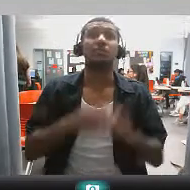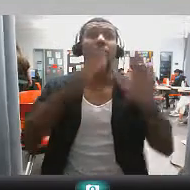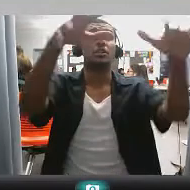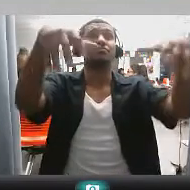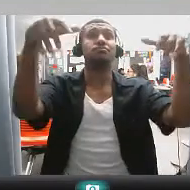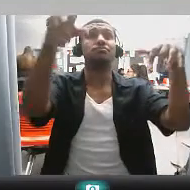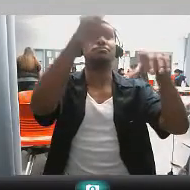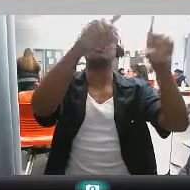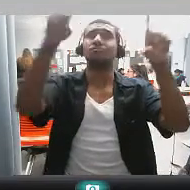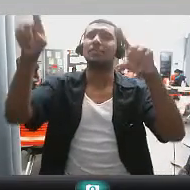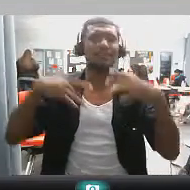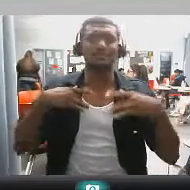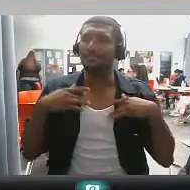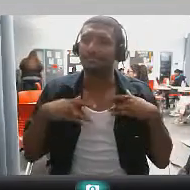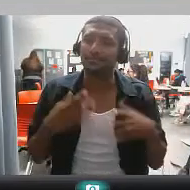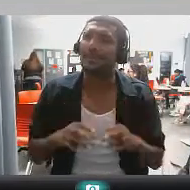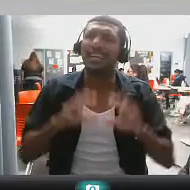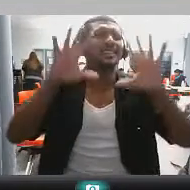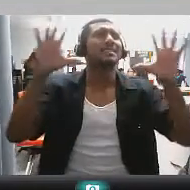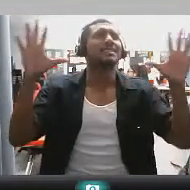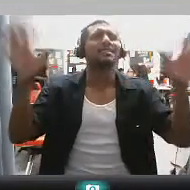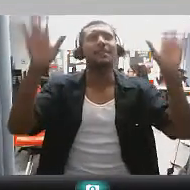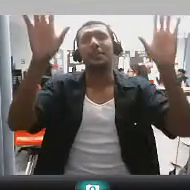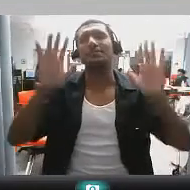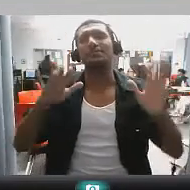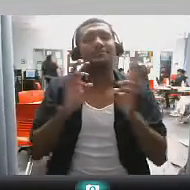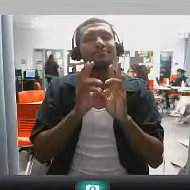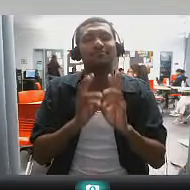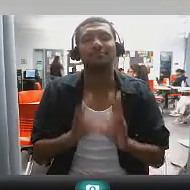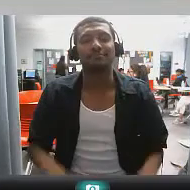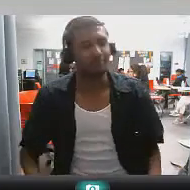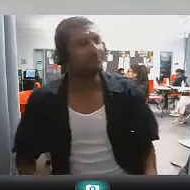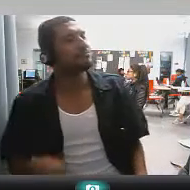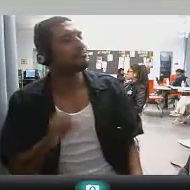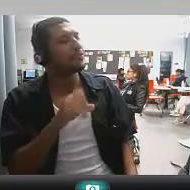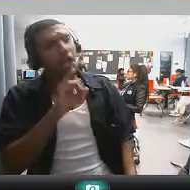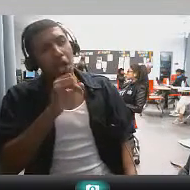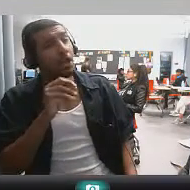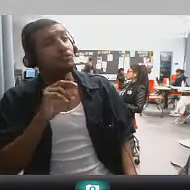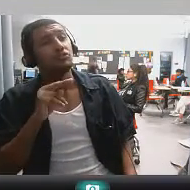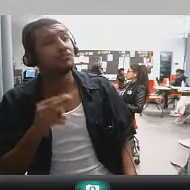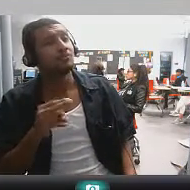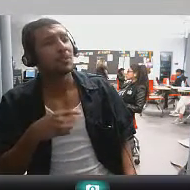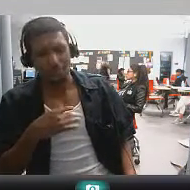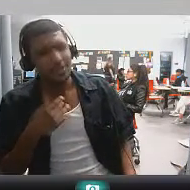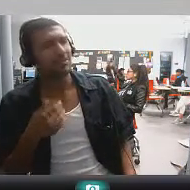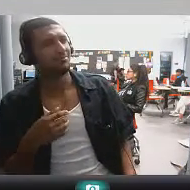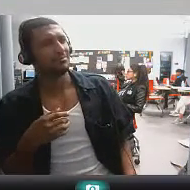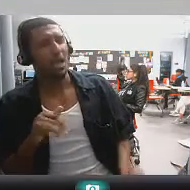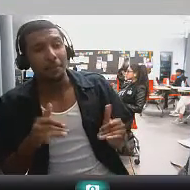Oh, and the atmosphere is amazing wonderful weather and guys are just like oh, yeah, John you can feel it the players look great It's